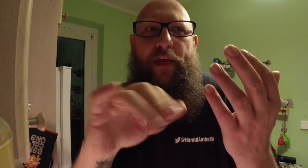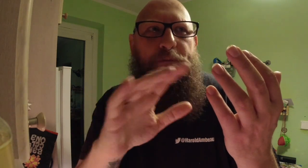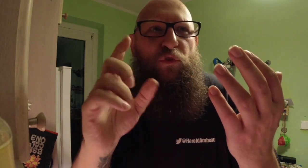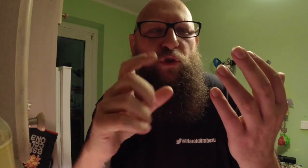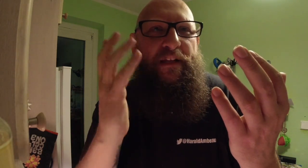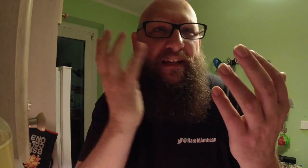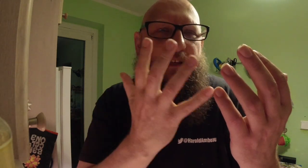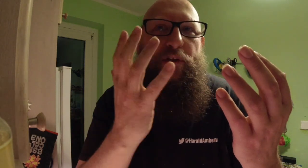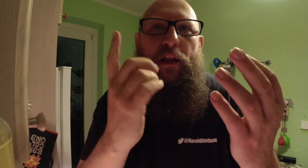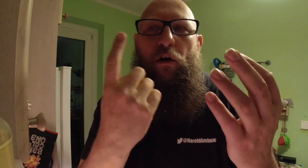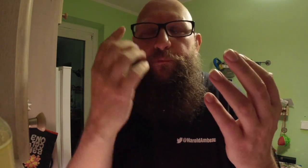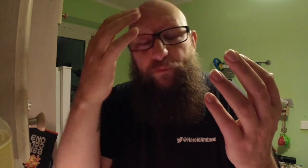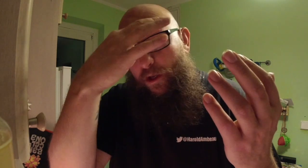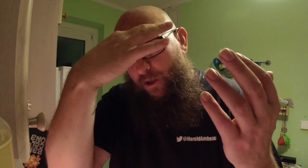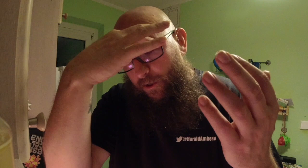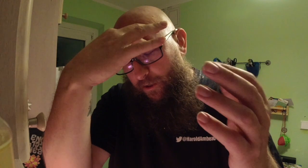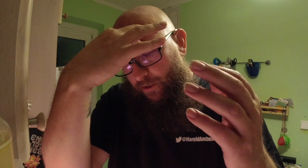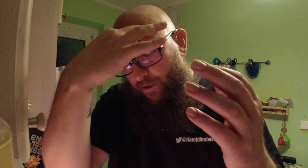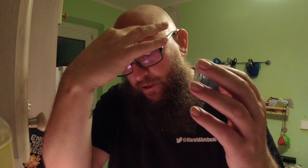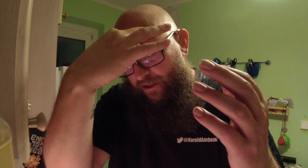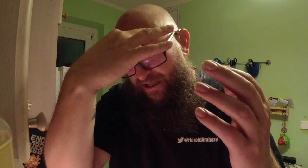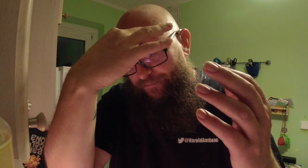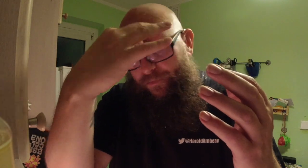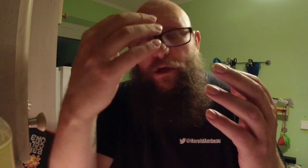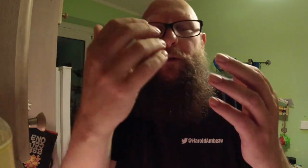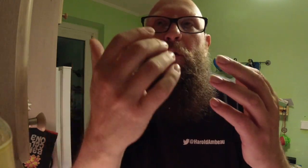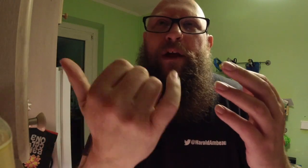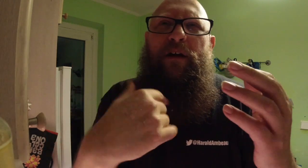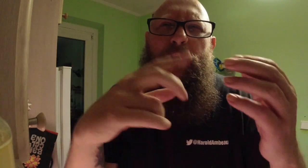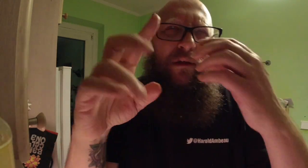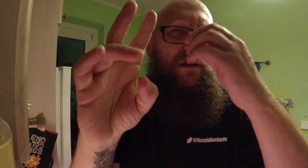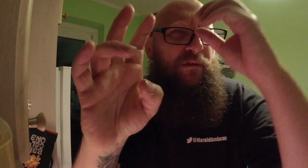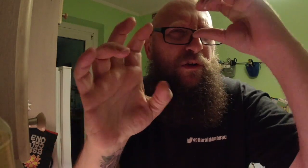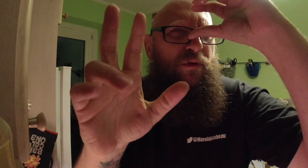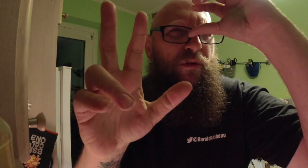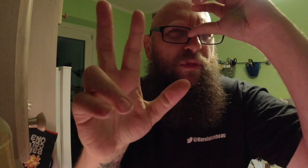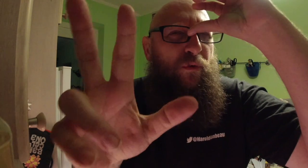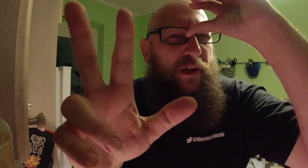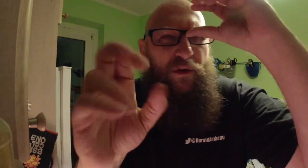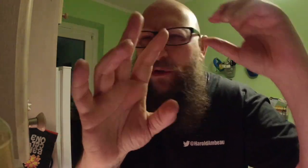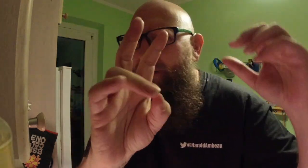that. I shouldn't like it at all. Uh. So right now I'm at 703 or 702.